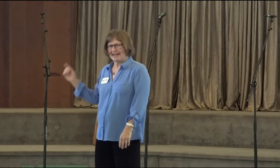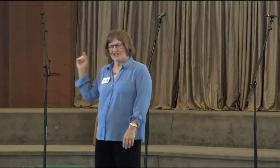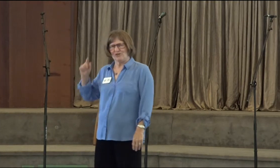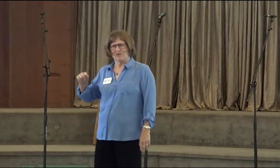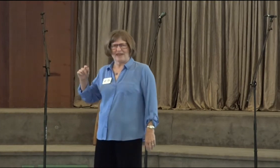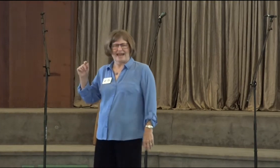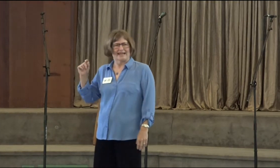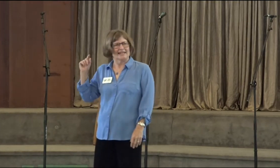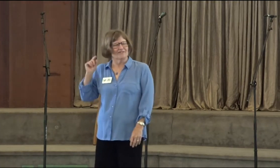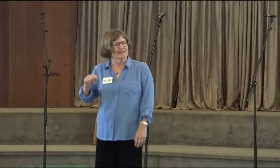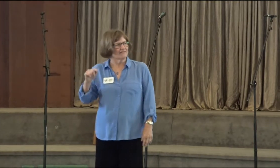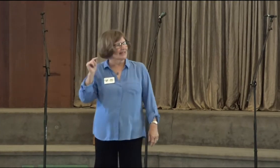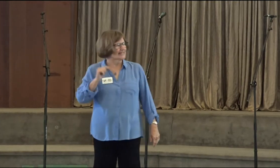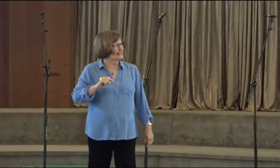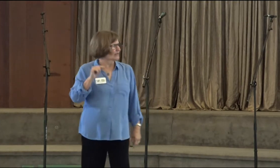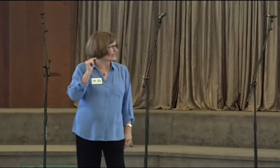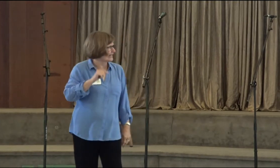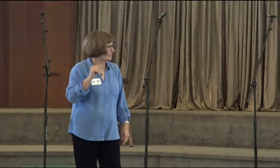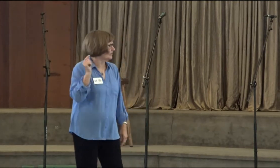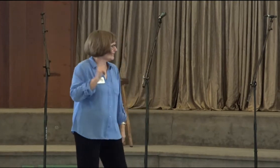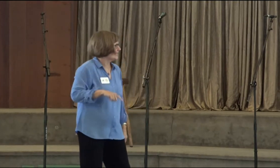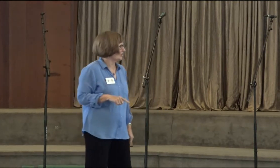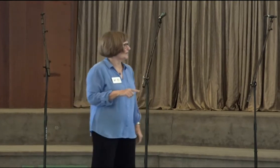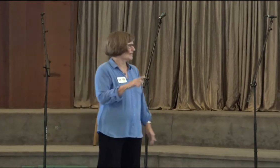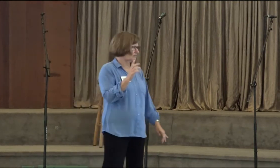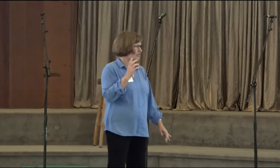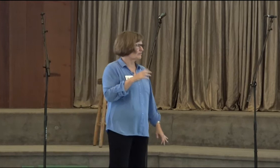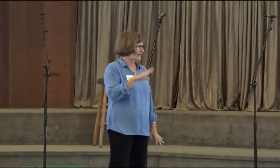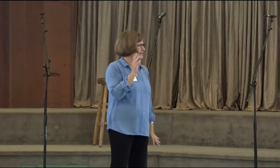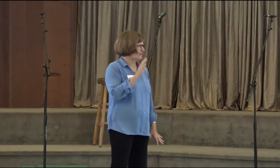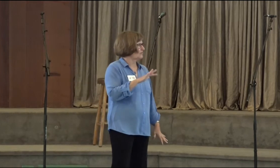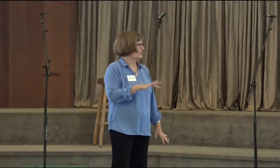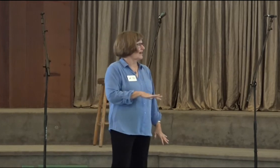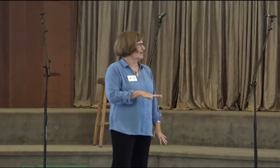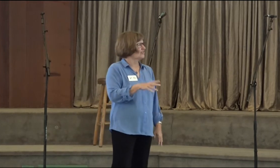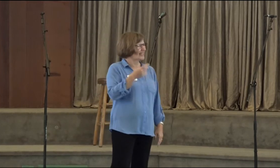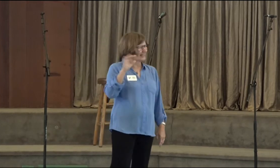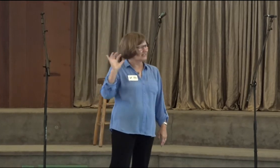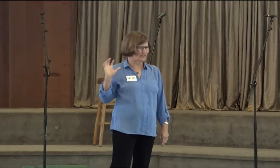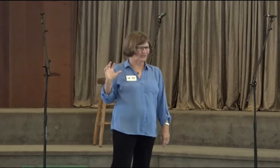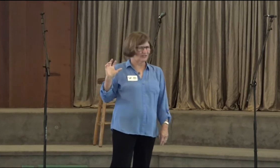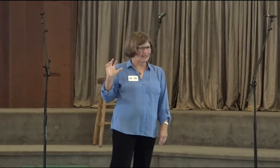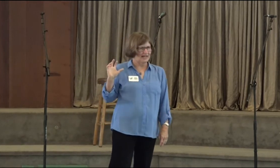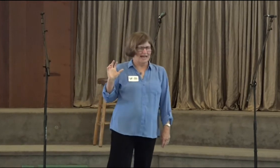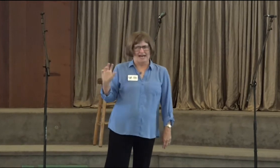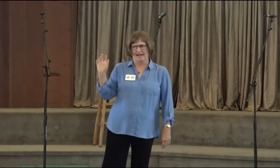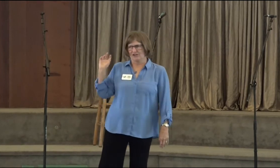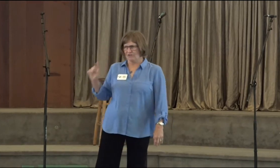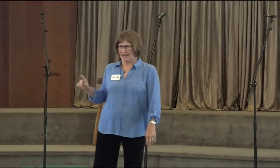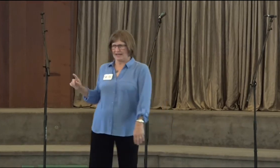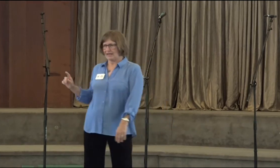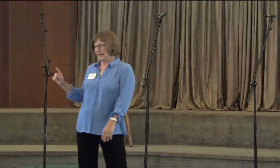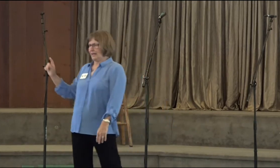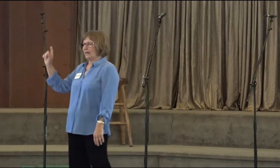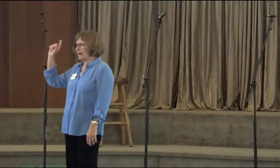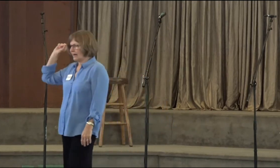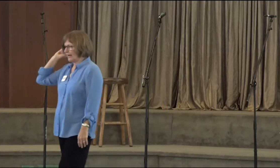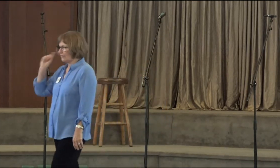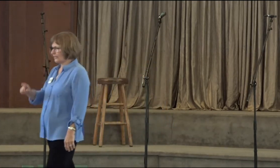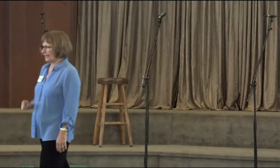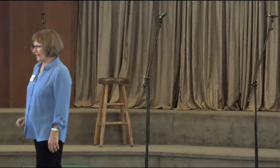And I knew that even if I wasn't able to hear, because when your body's going wacko, you can't hear so good, I knew that